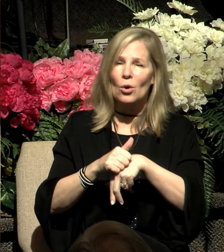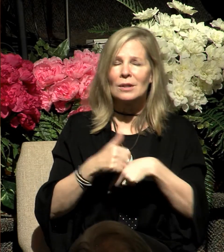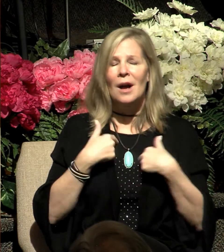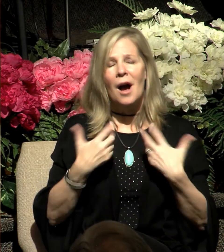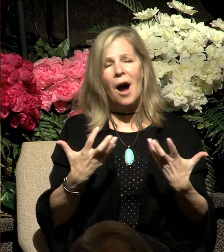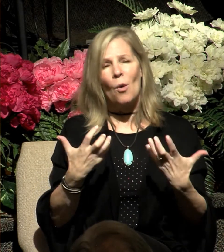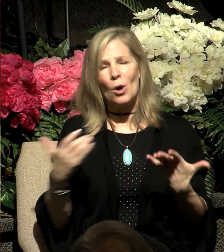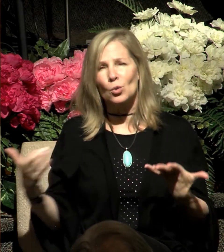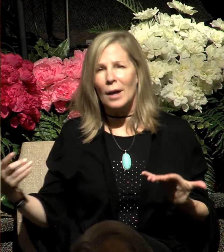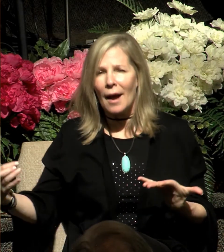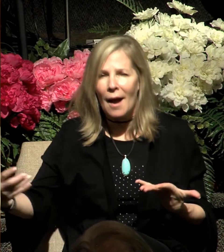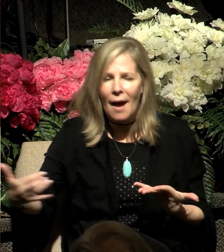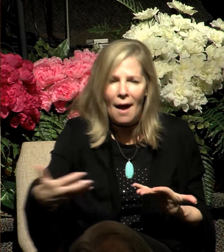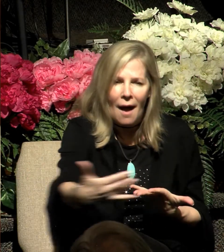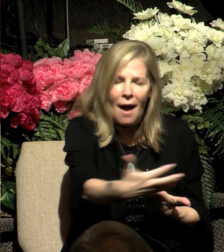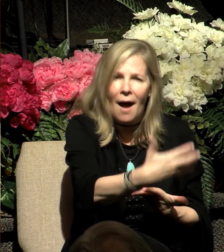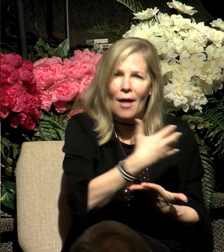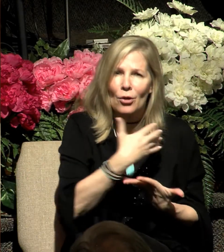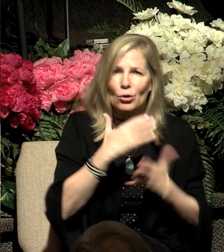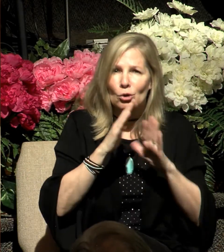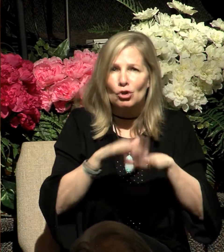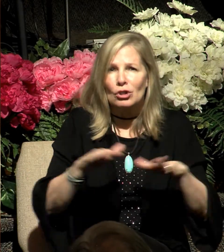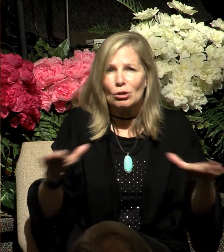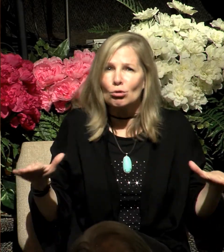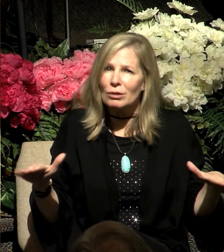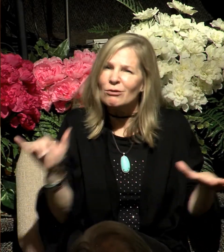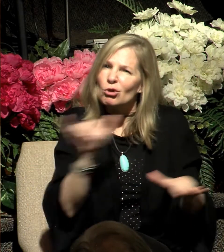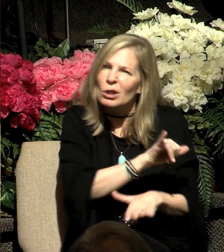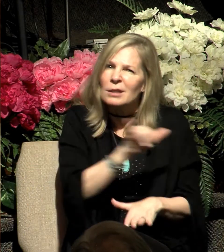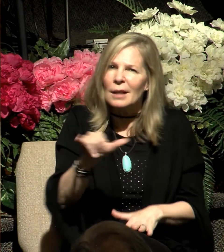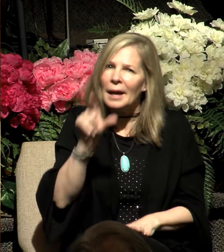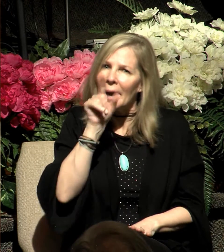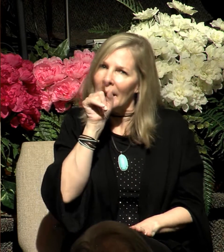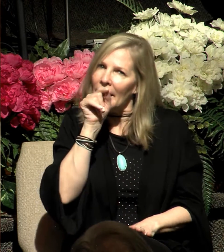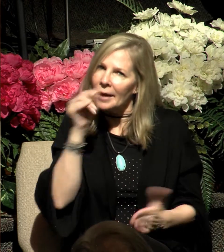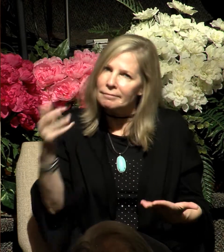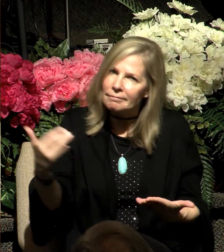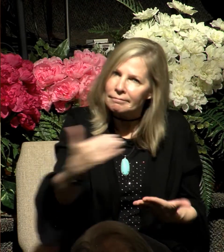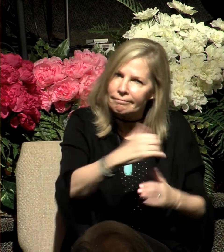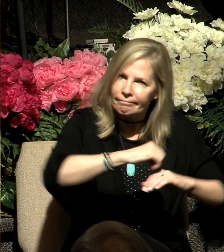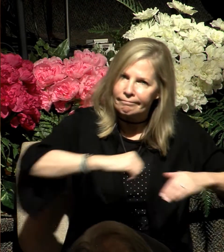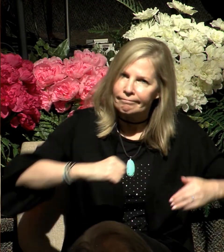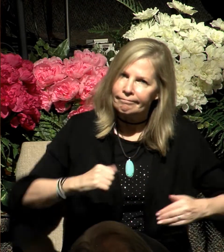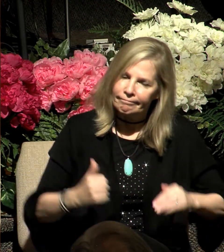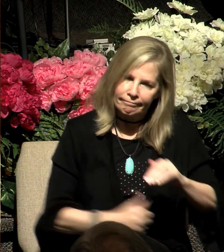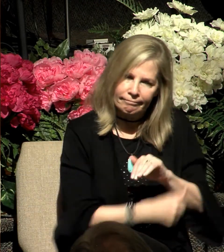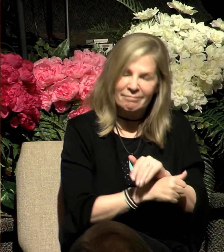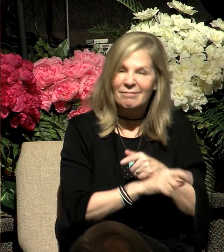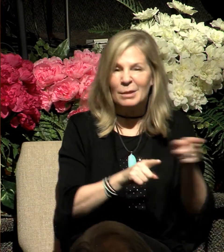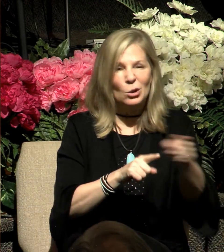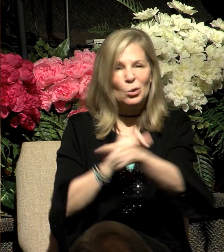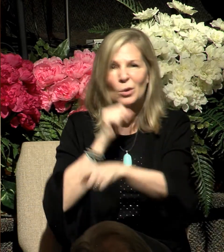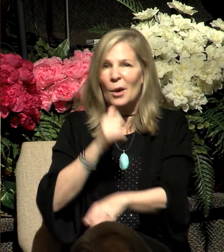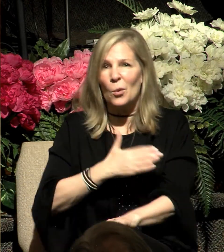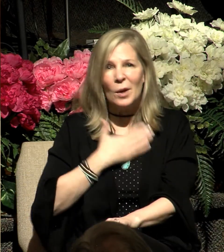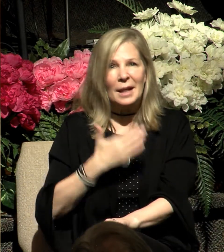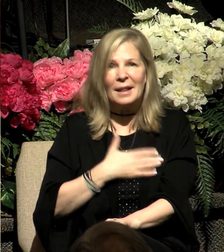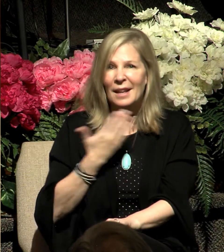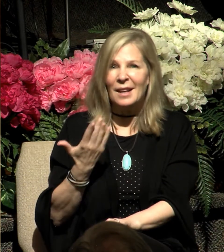gathers her chicks under her wings, and you were unwilling. Behold, your house is being left to you desolate. For